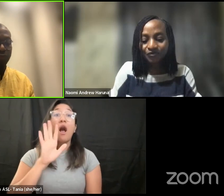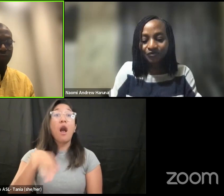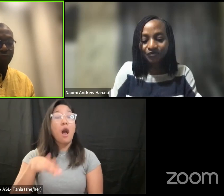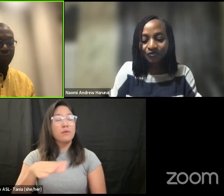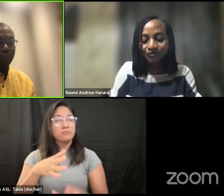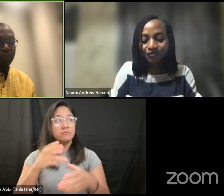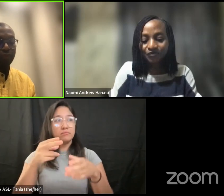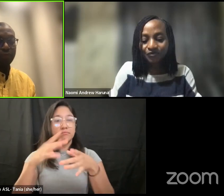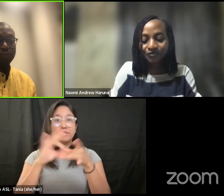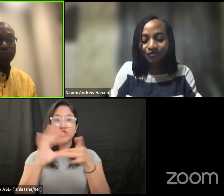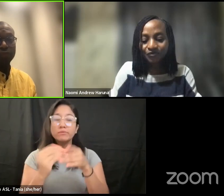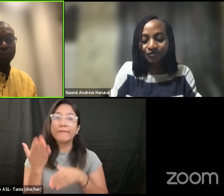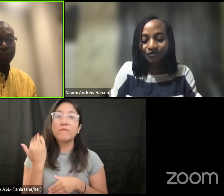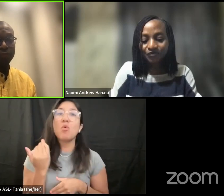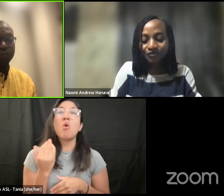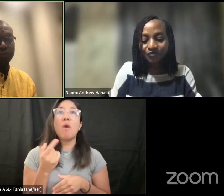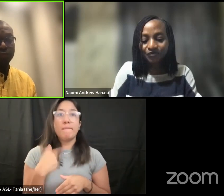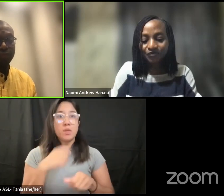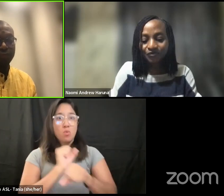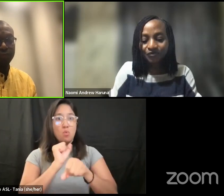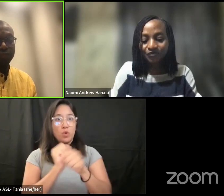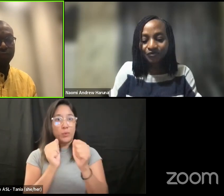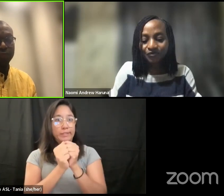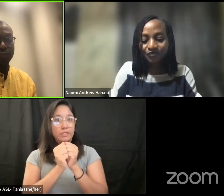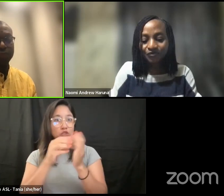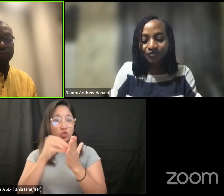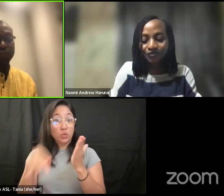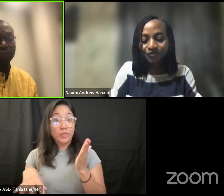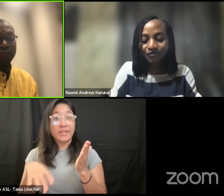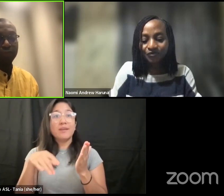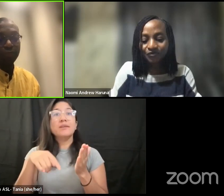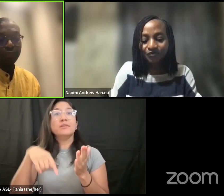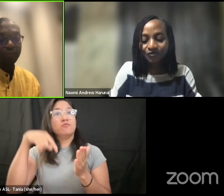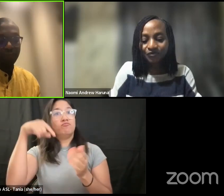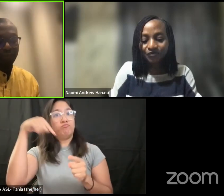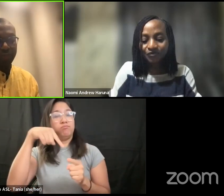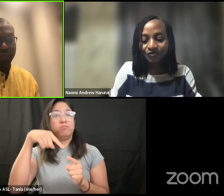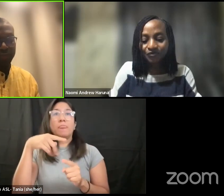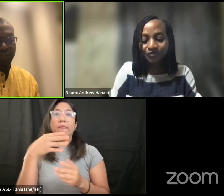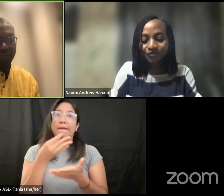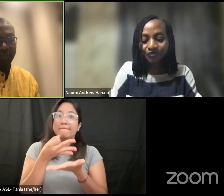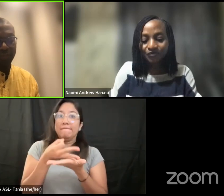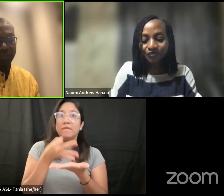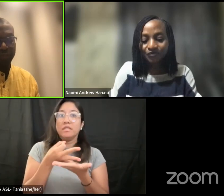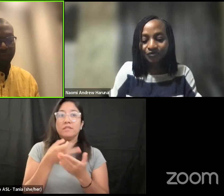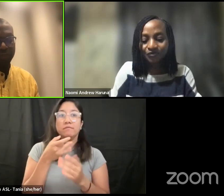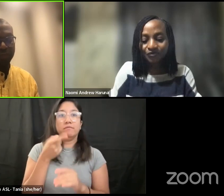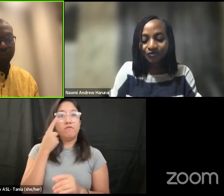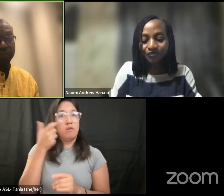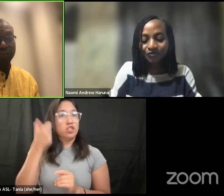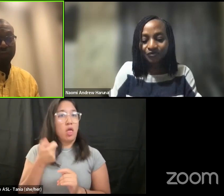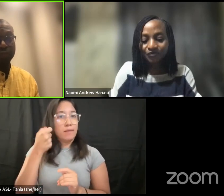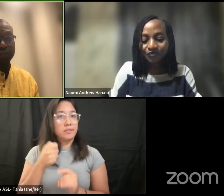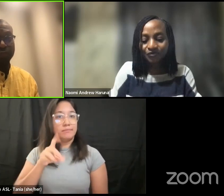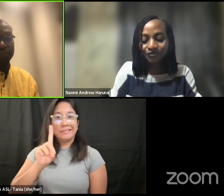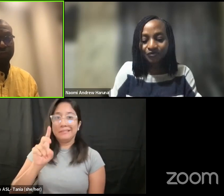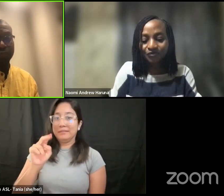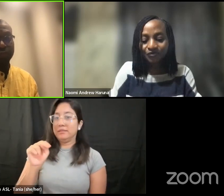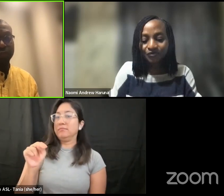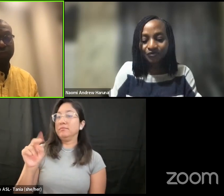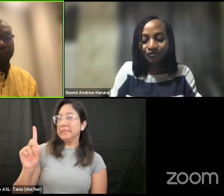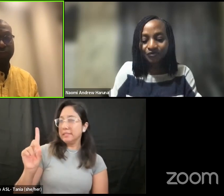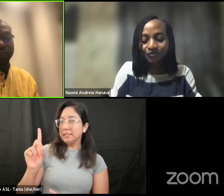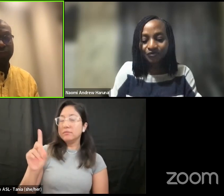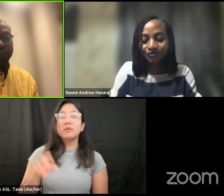um who have who get funding from this particular scholarship body which is the daad um tayo please at any time when you